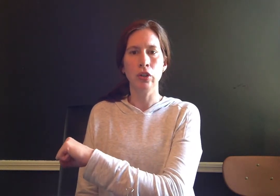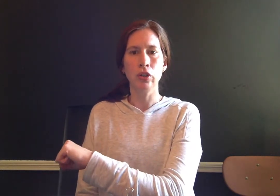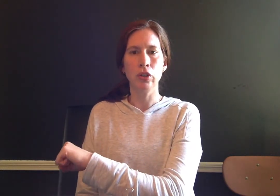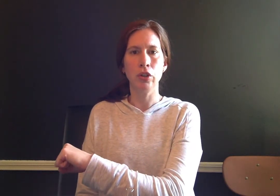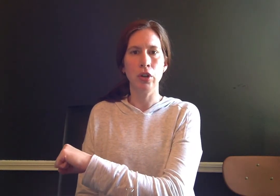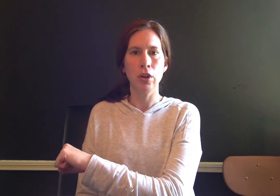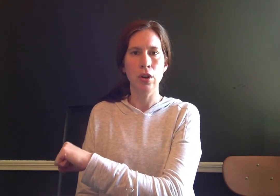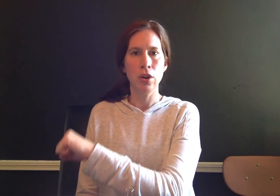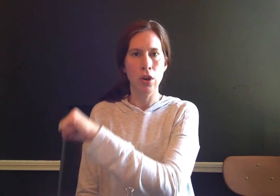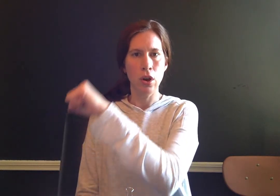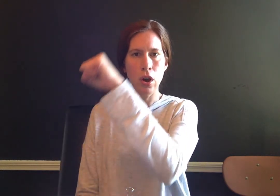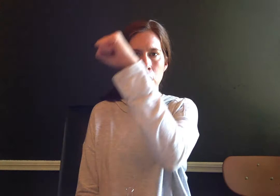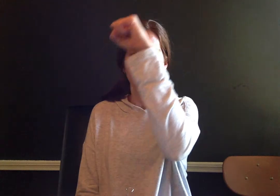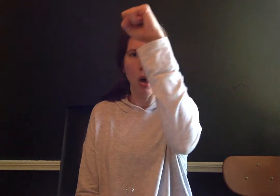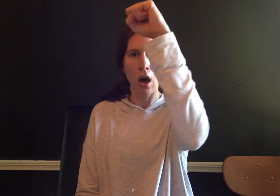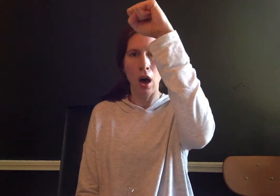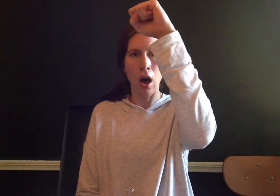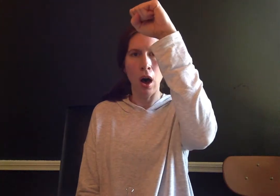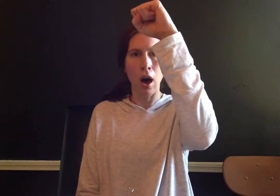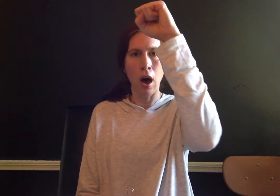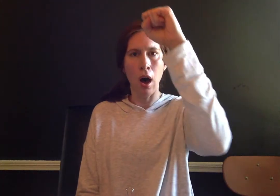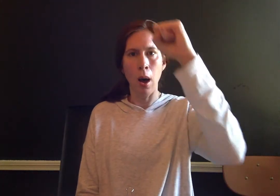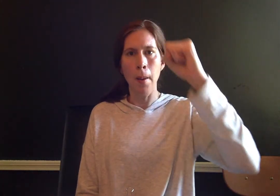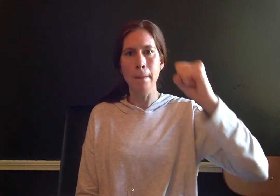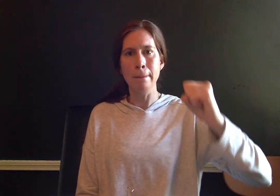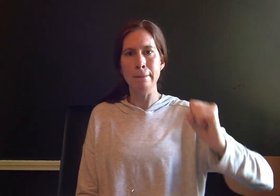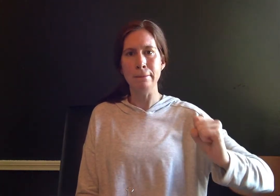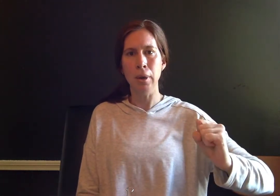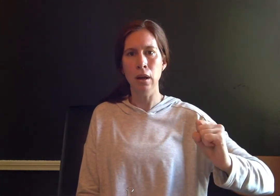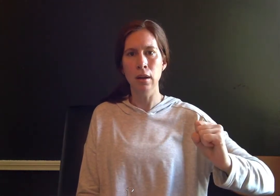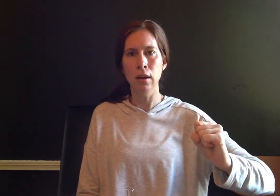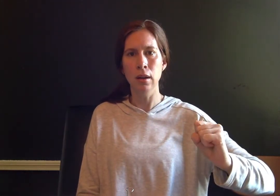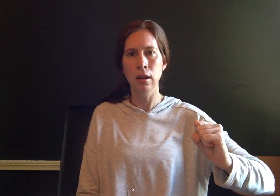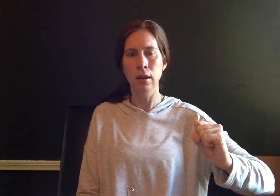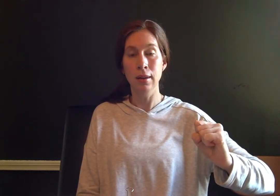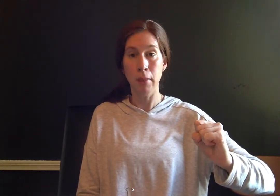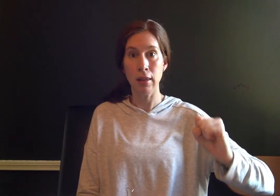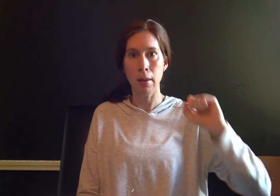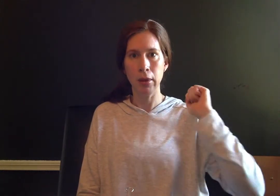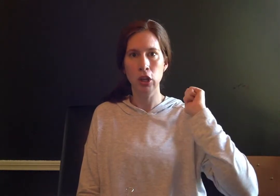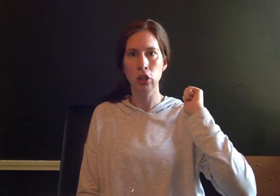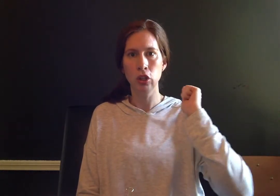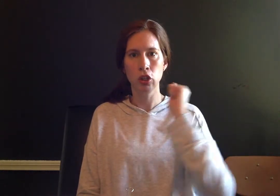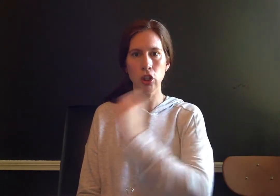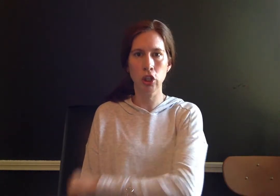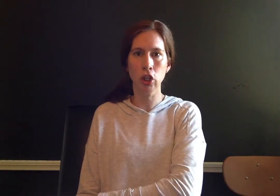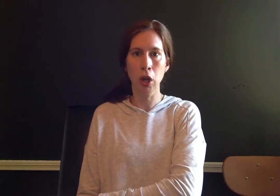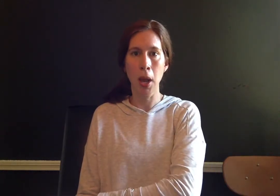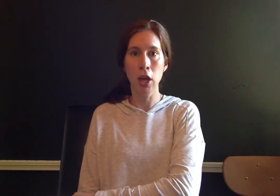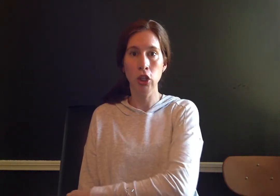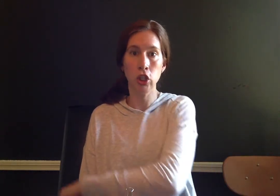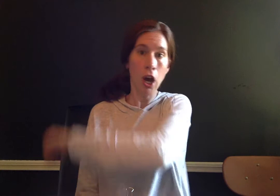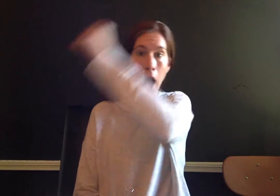T. A P. Buckle up. Top.